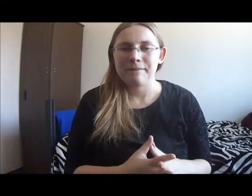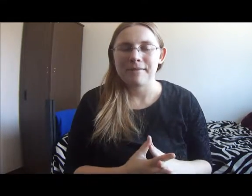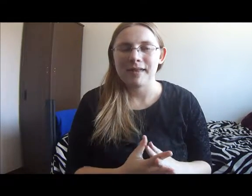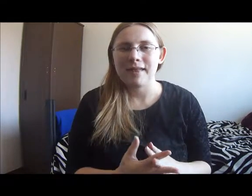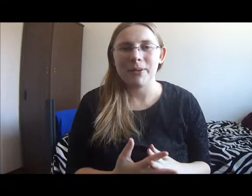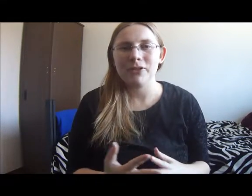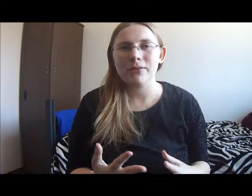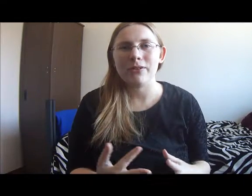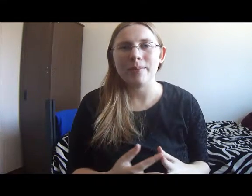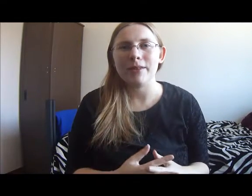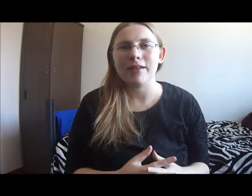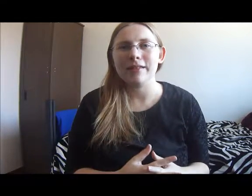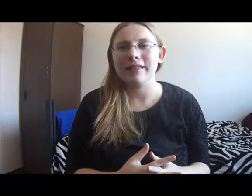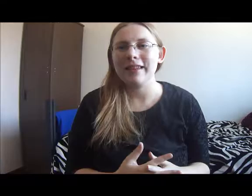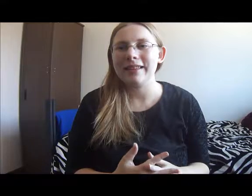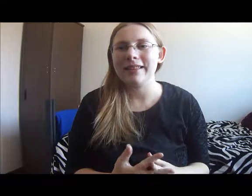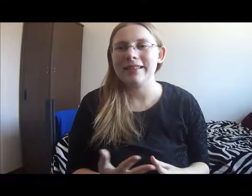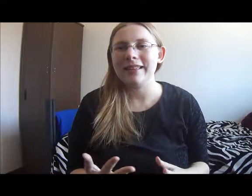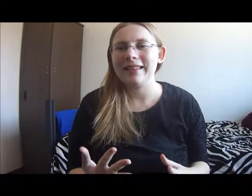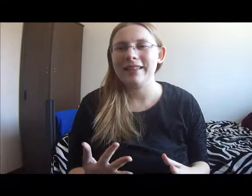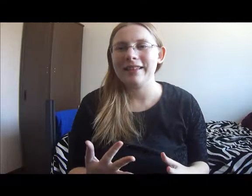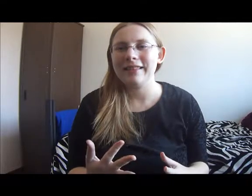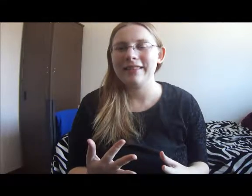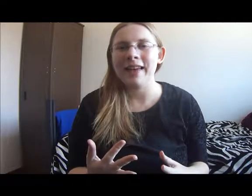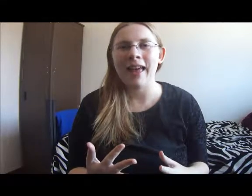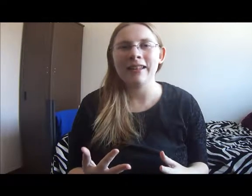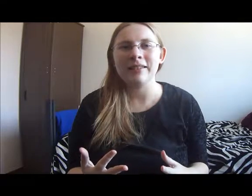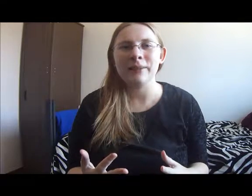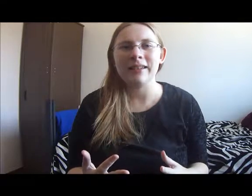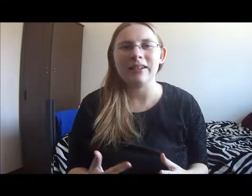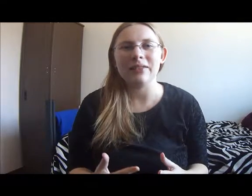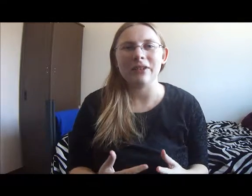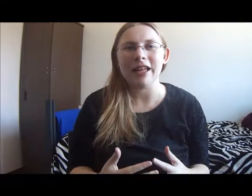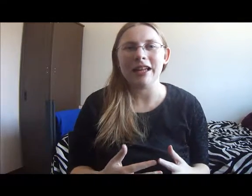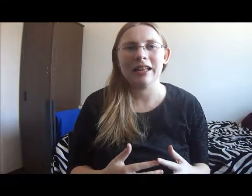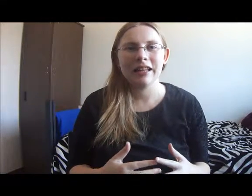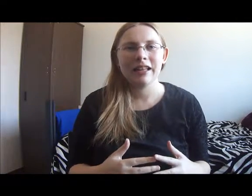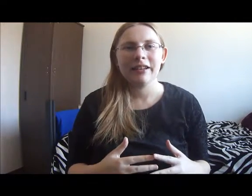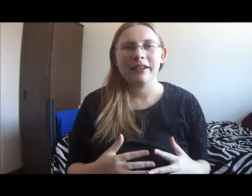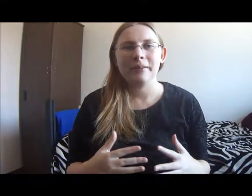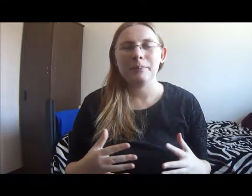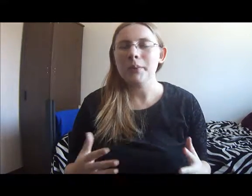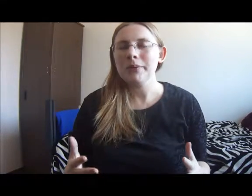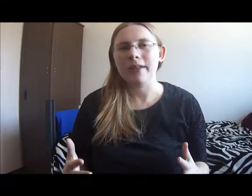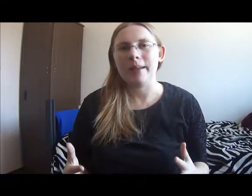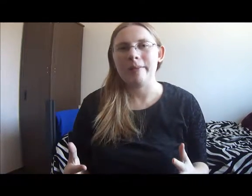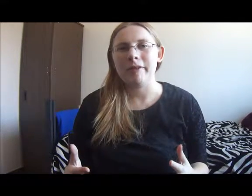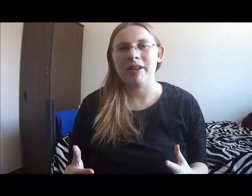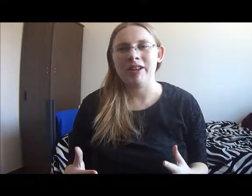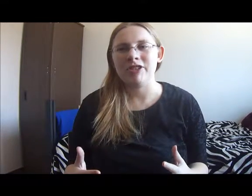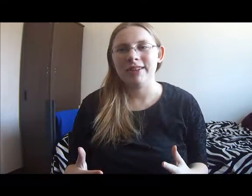Especially for something, like, that had to be terrifying. Both times for Crutcher.